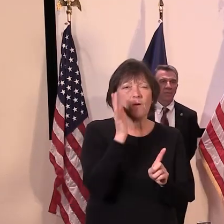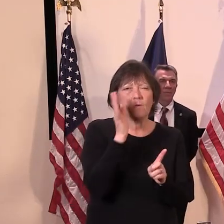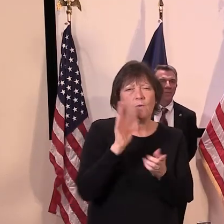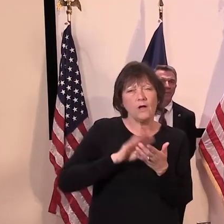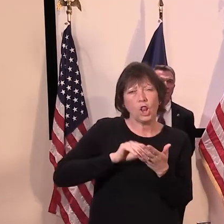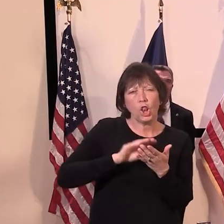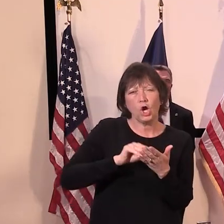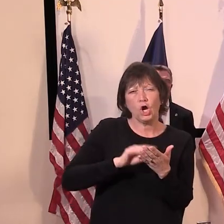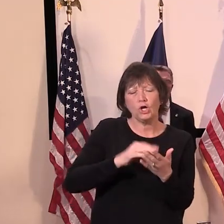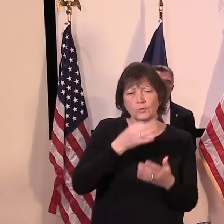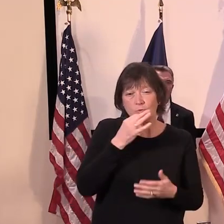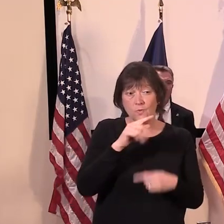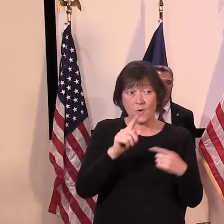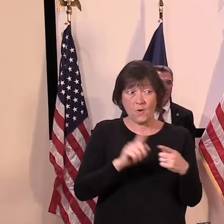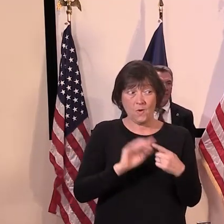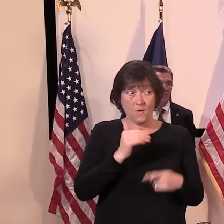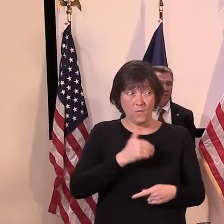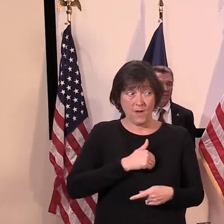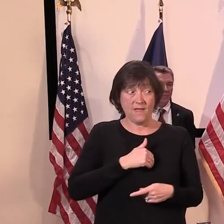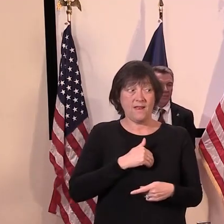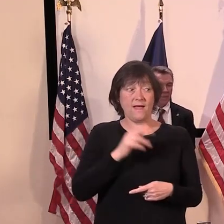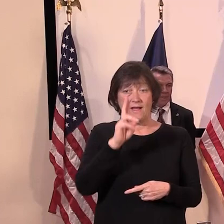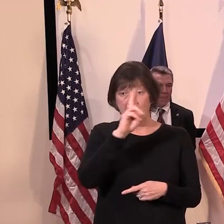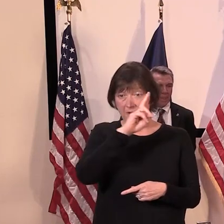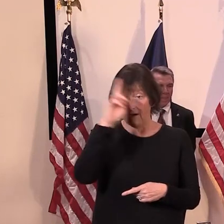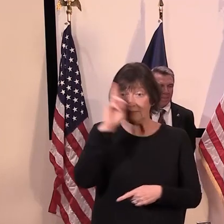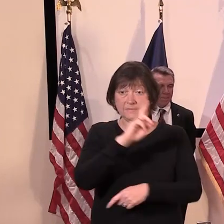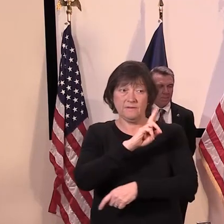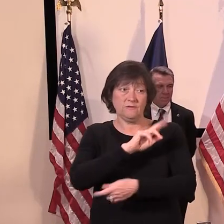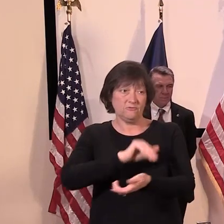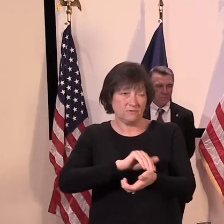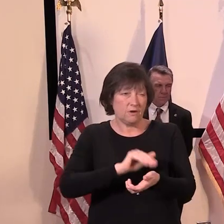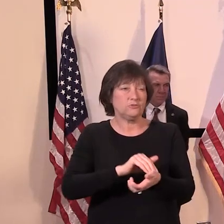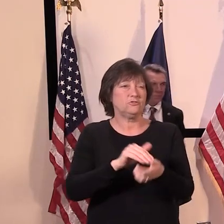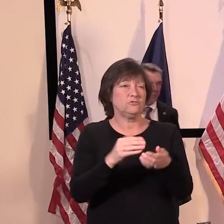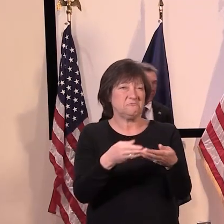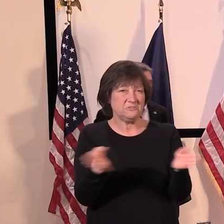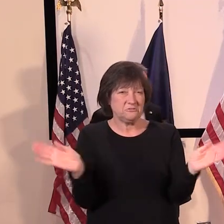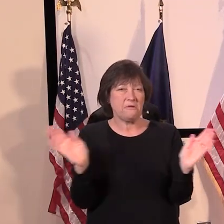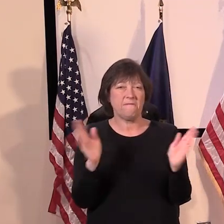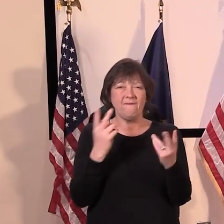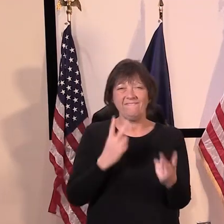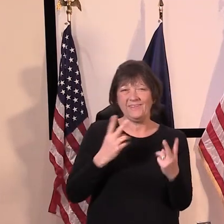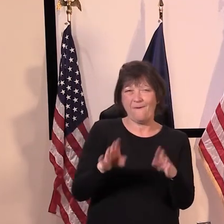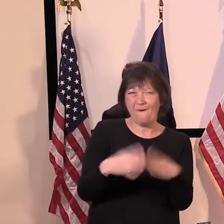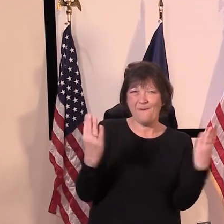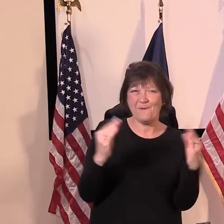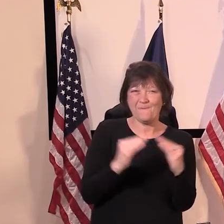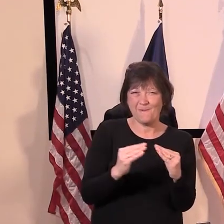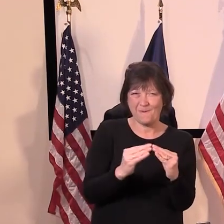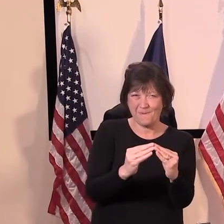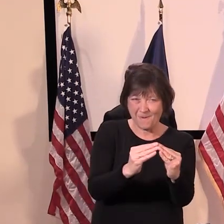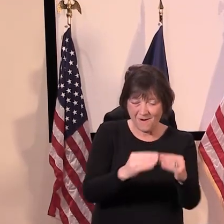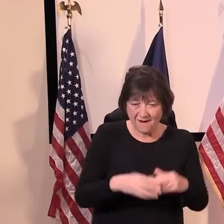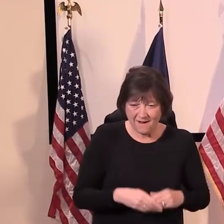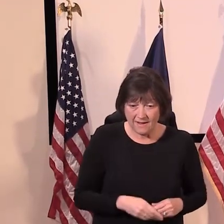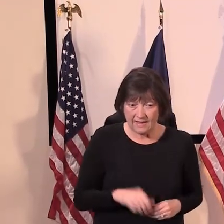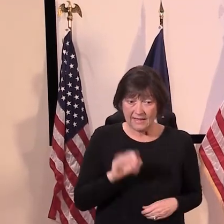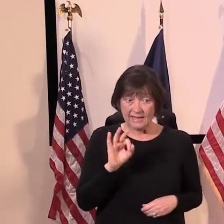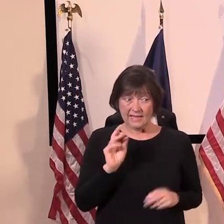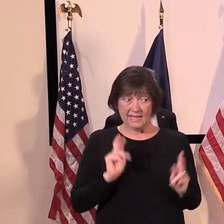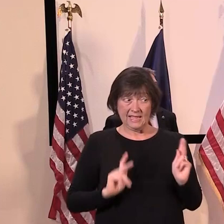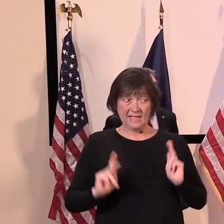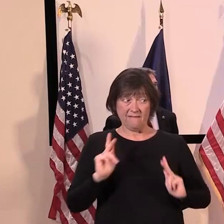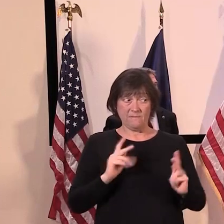the healthcare system gradually begins to open up again is, um, if there are people who actually have done